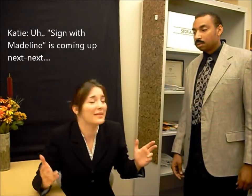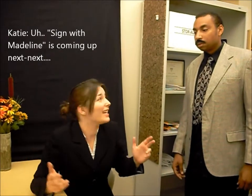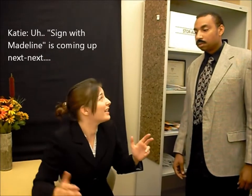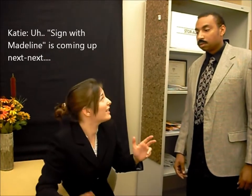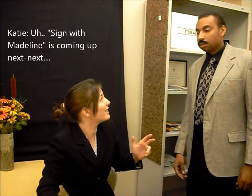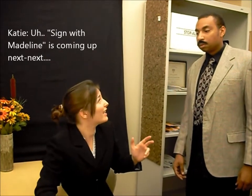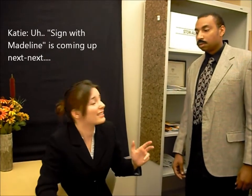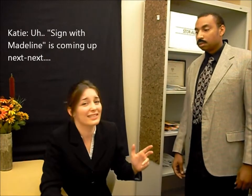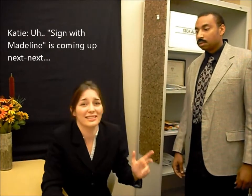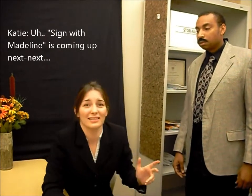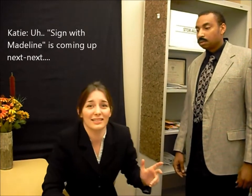next.